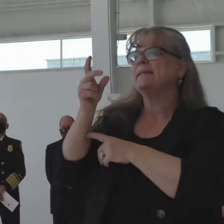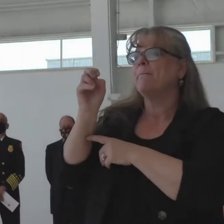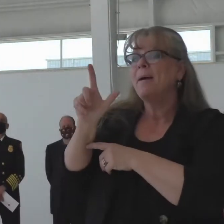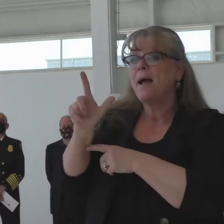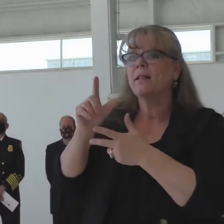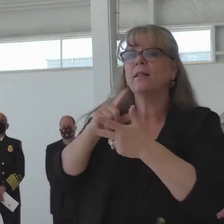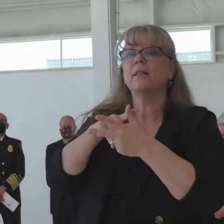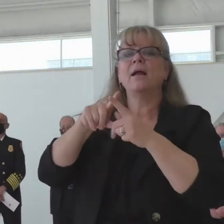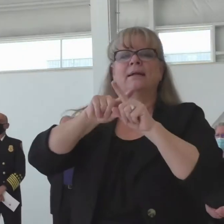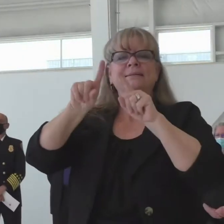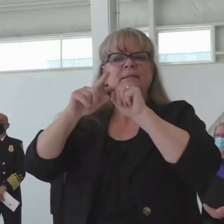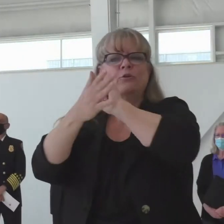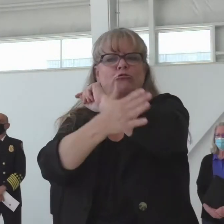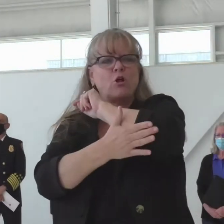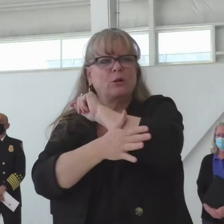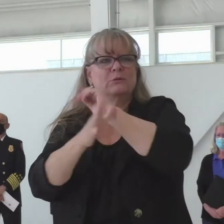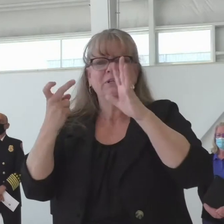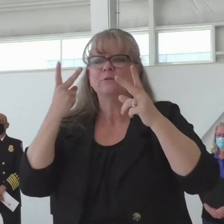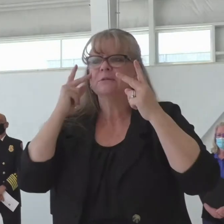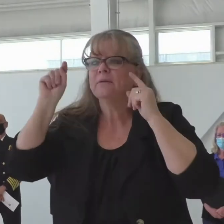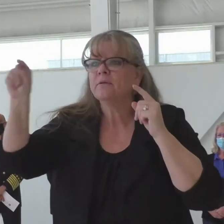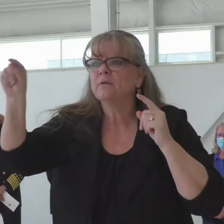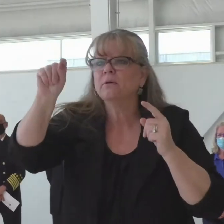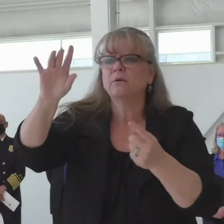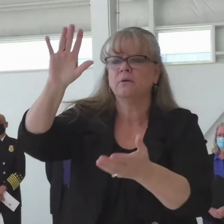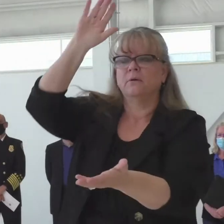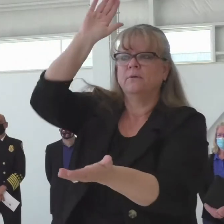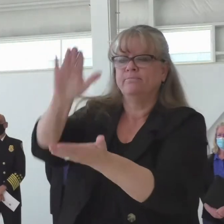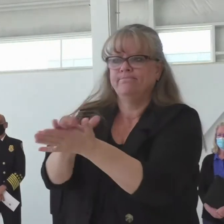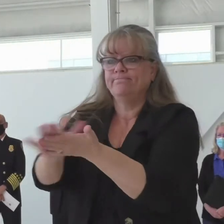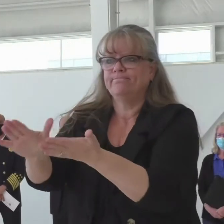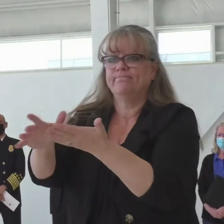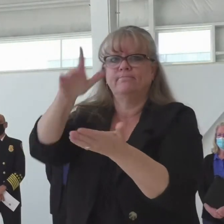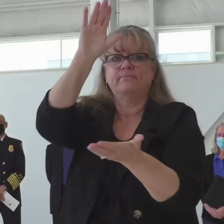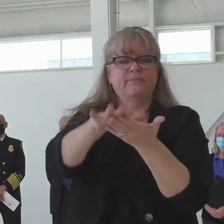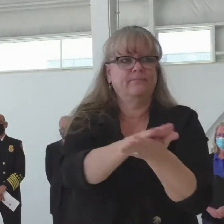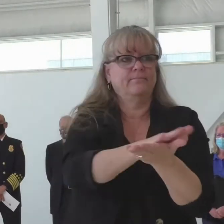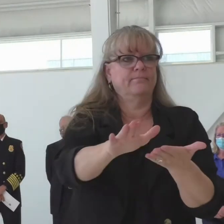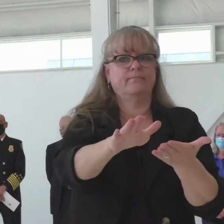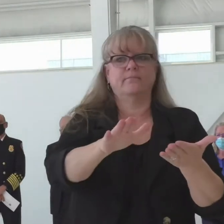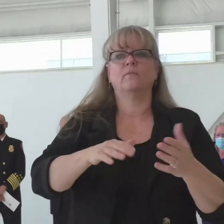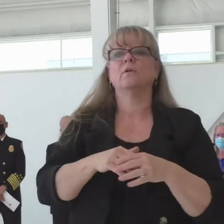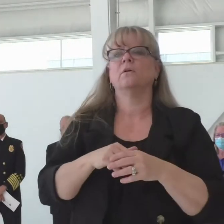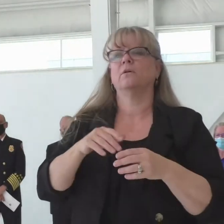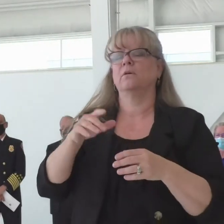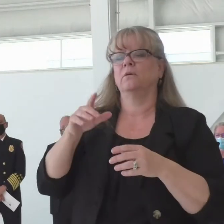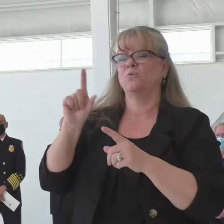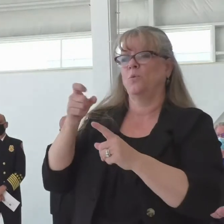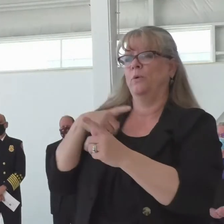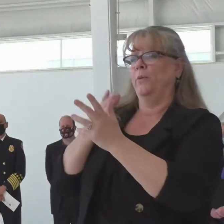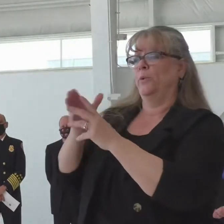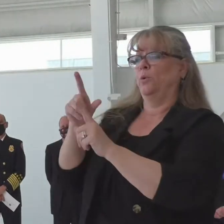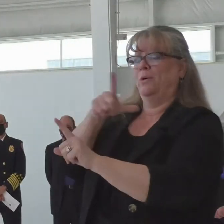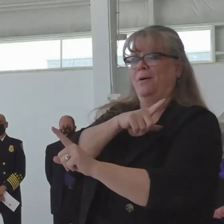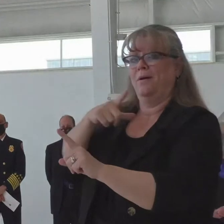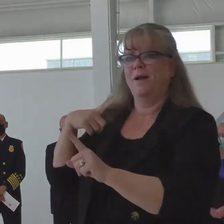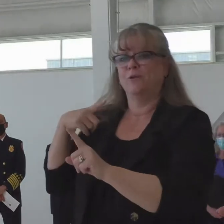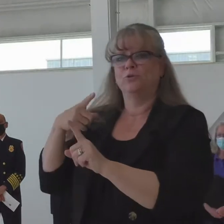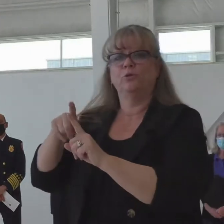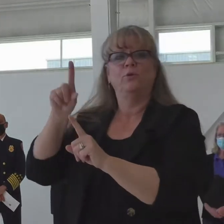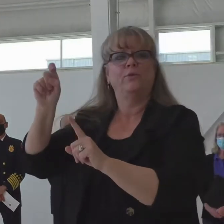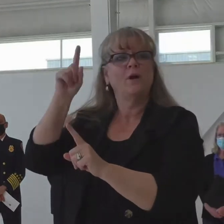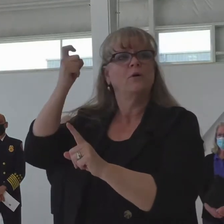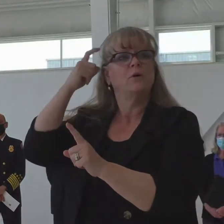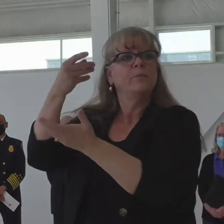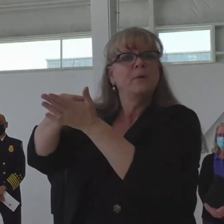which showed the legislature and the governor and through their leadership and support, additional resources in the form of Firehawk Helicopter,